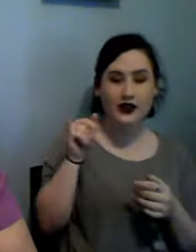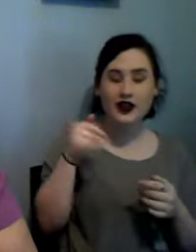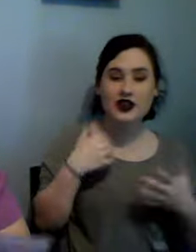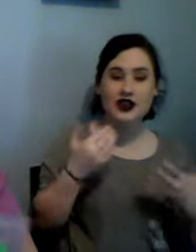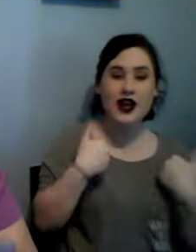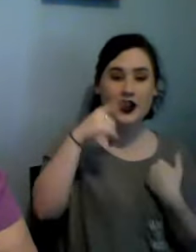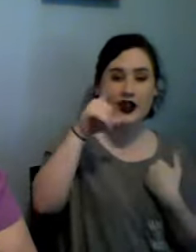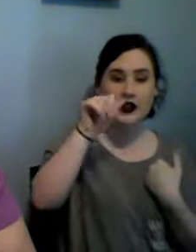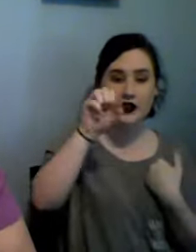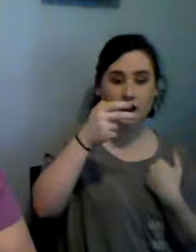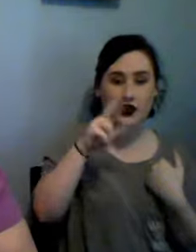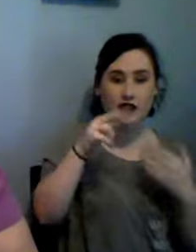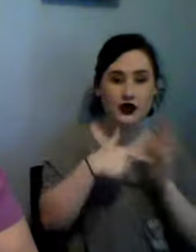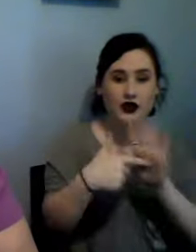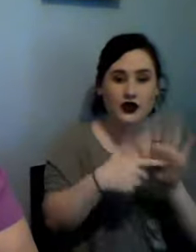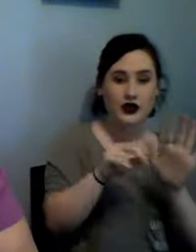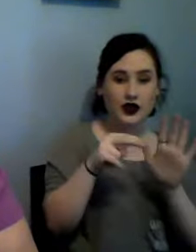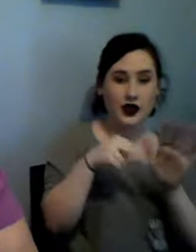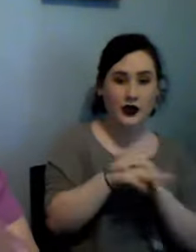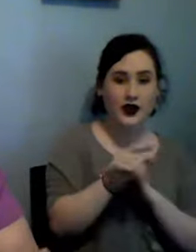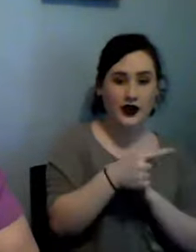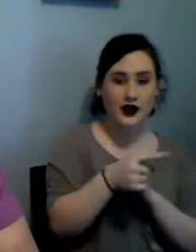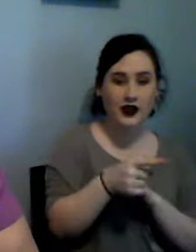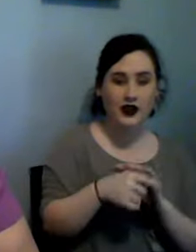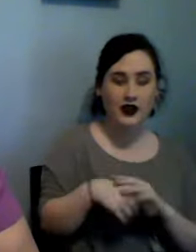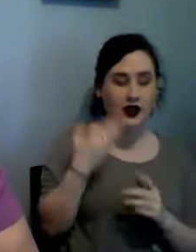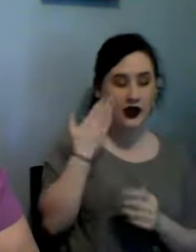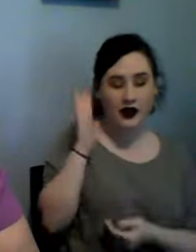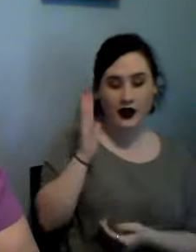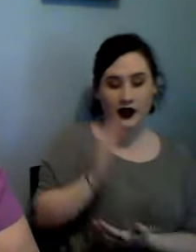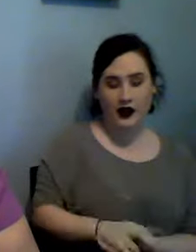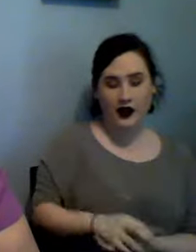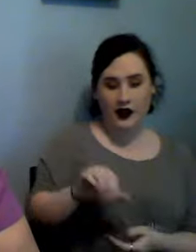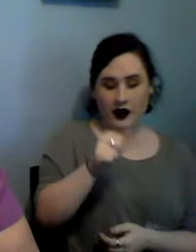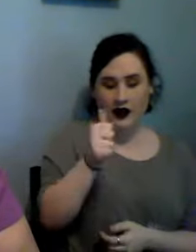don't I another one that I want to start next month is